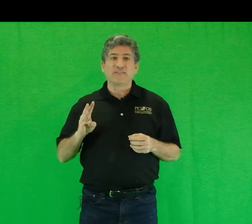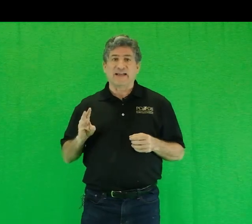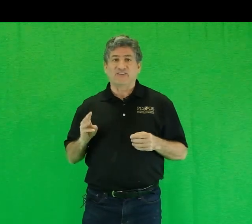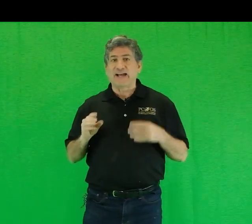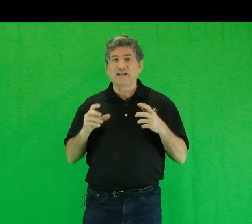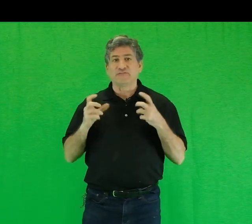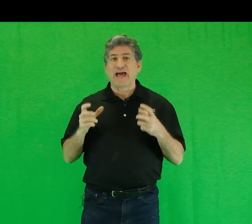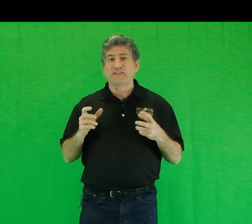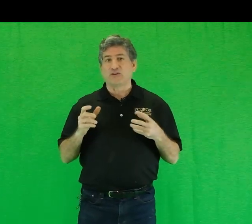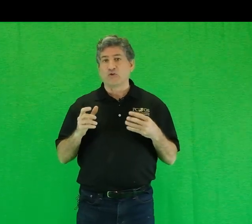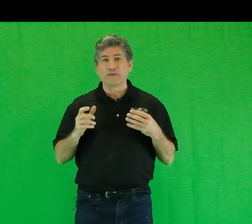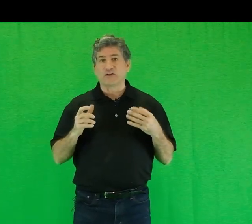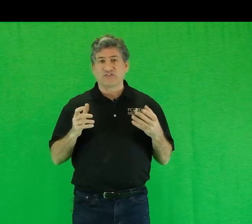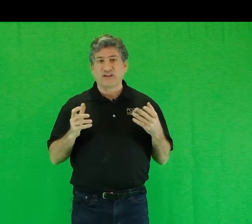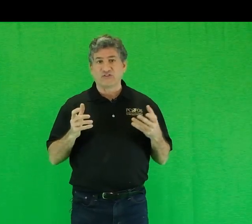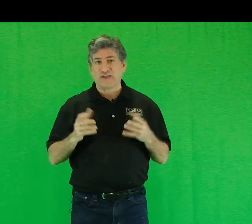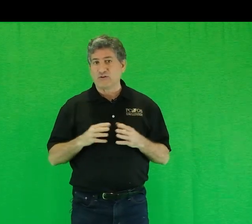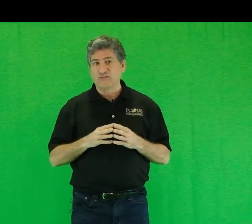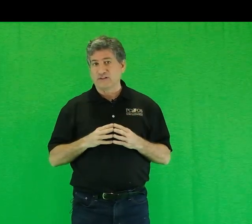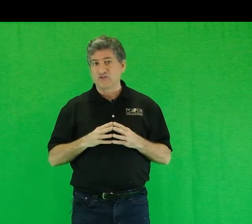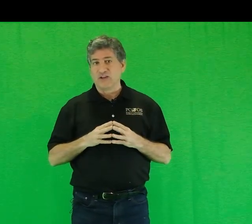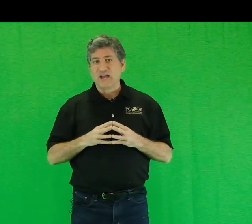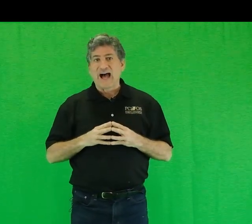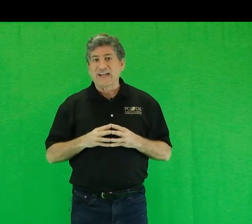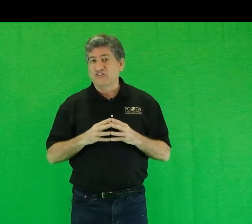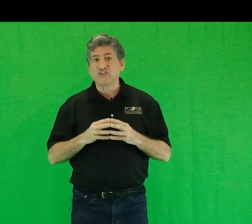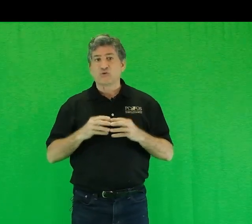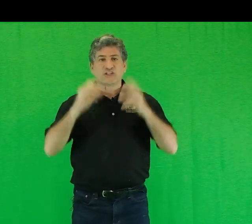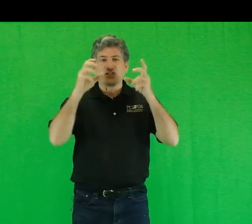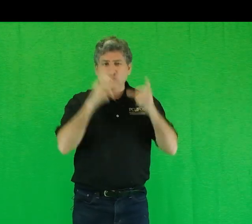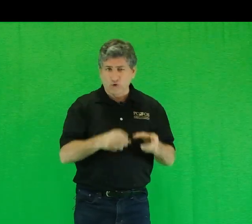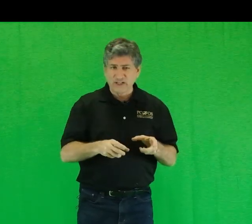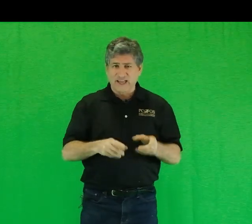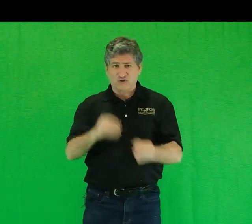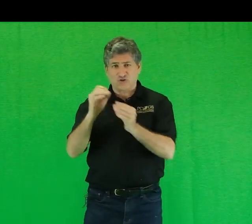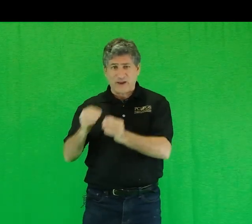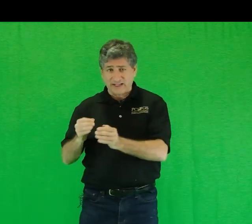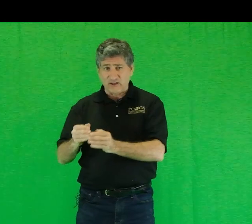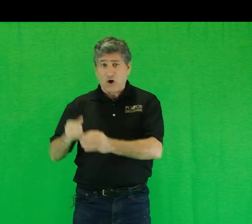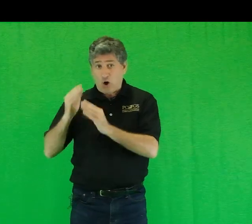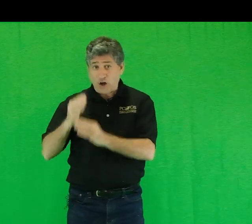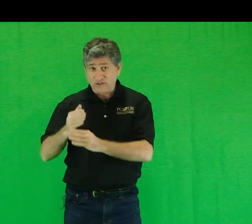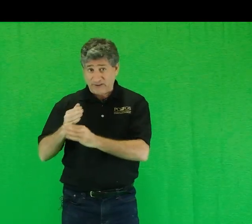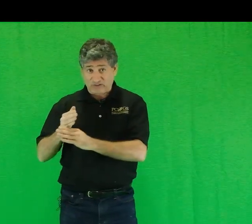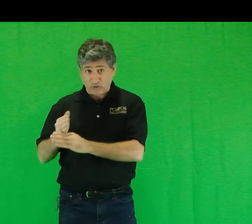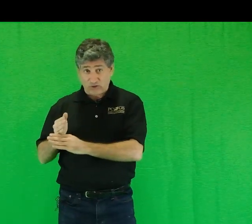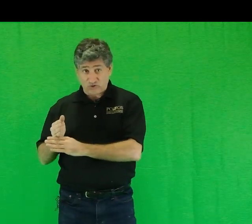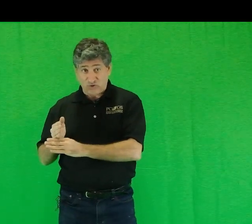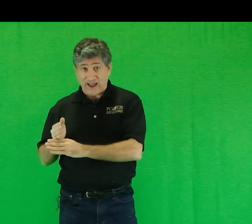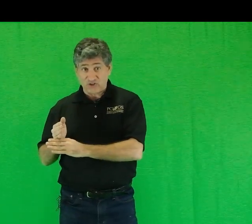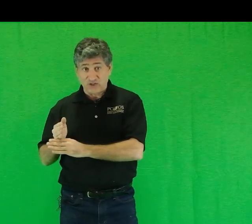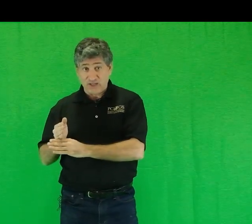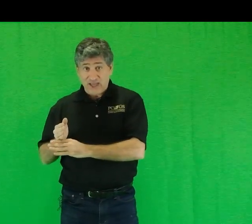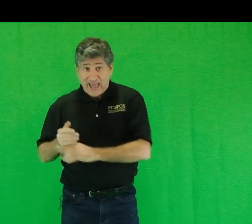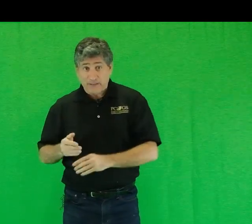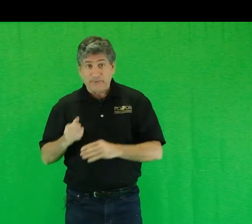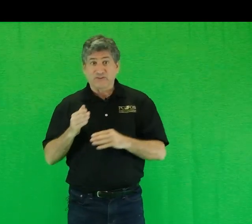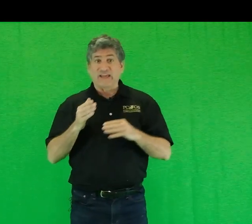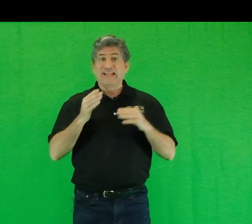in that tiny flat in the urban Los Angeles Echo Village, I assiduously sorted and shredded all of my so-called trash and built an